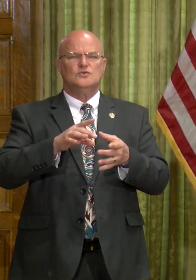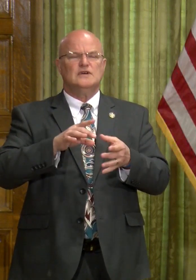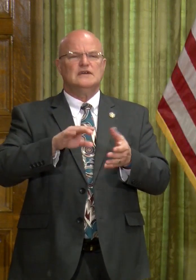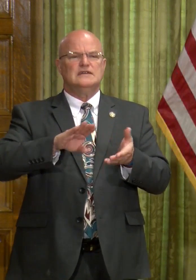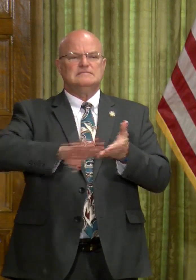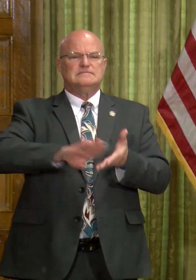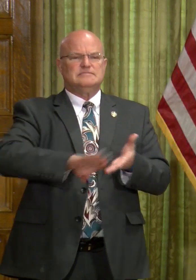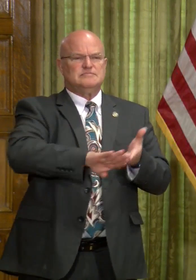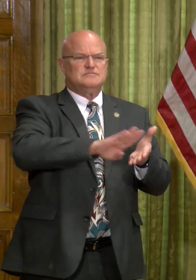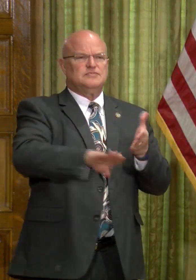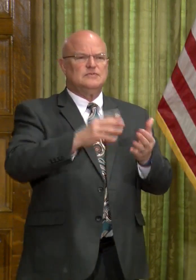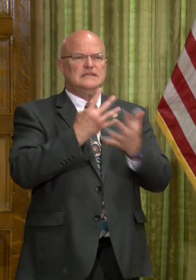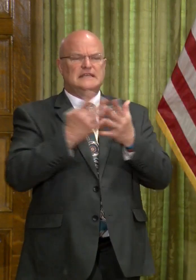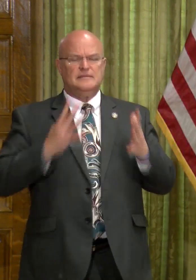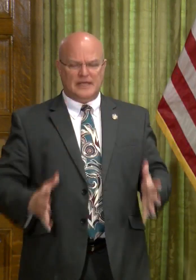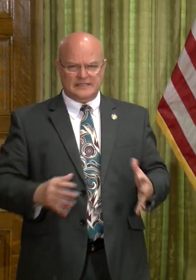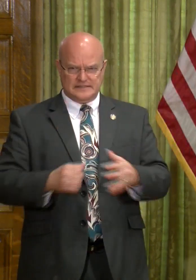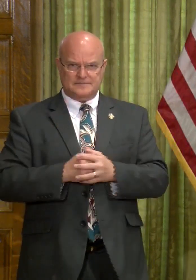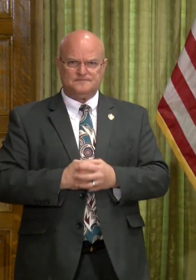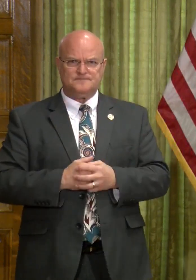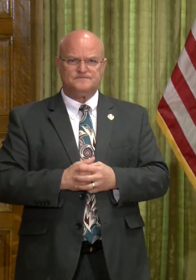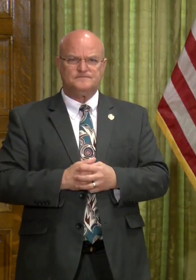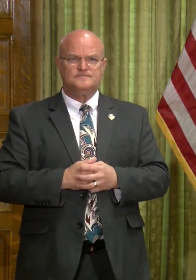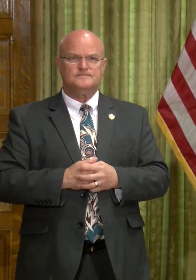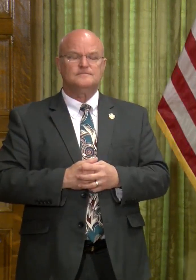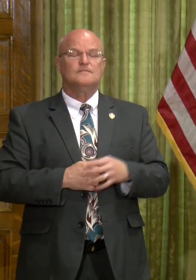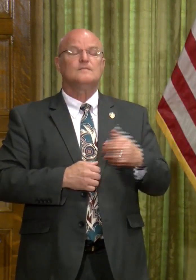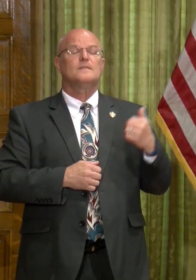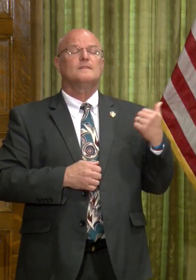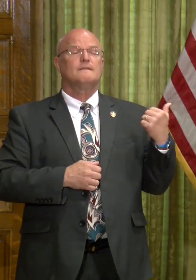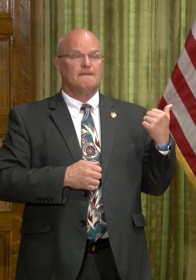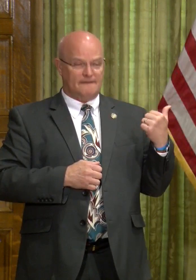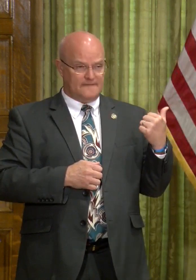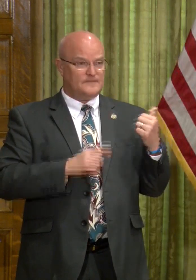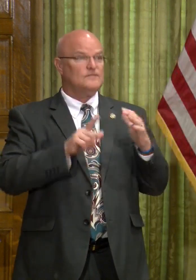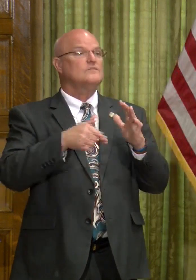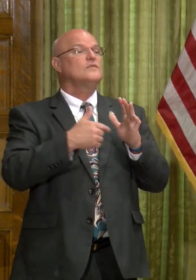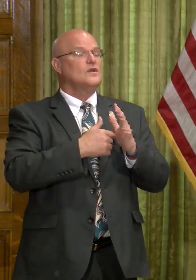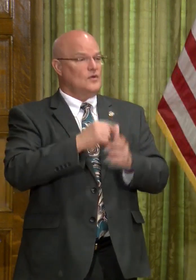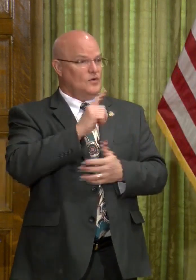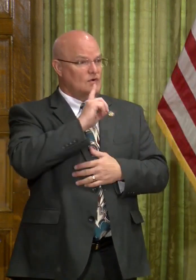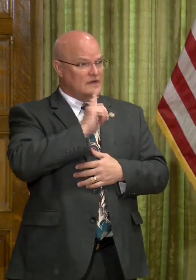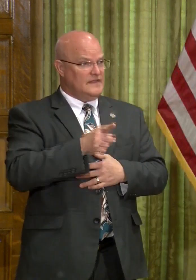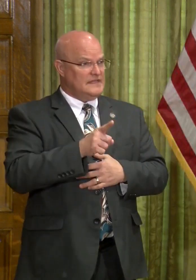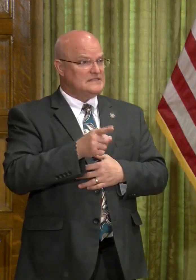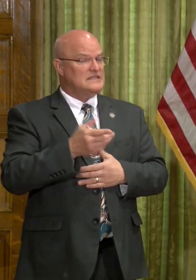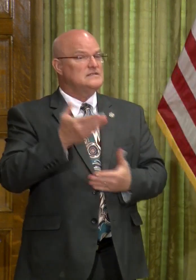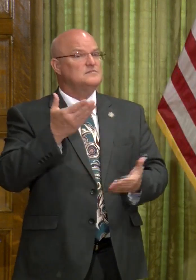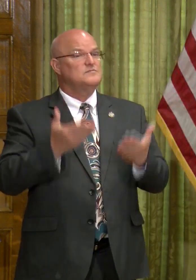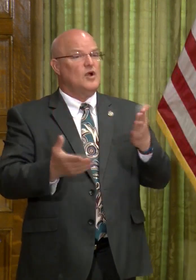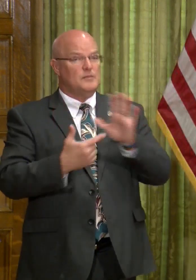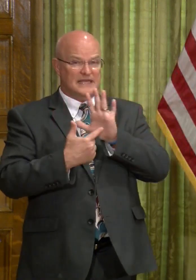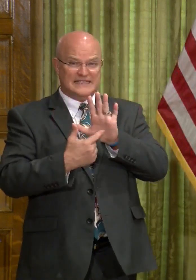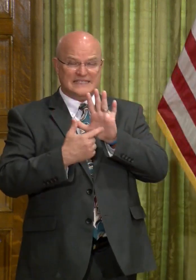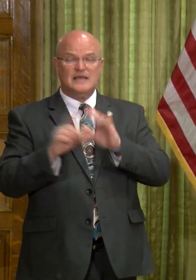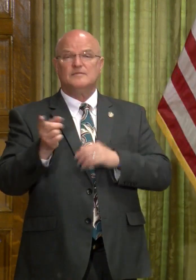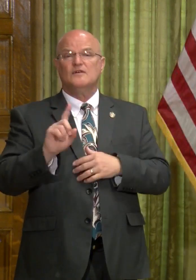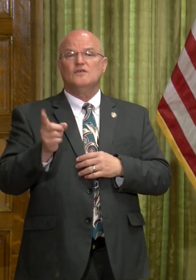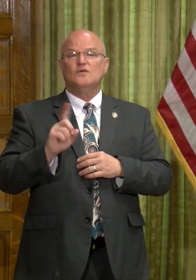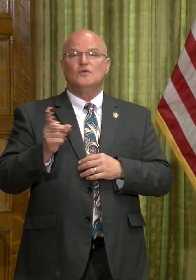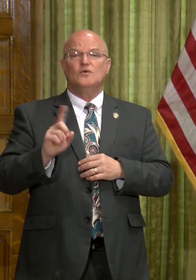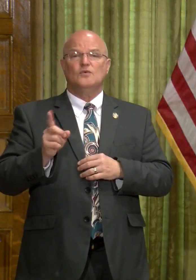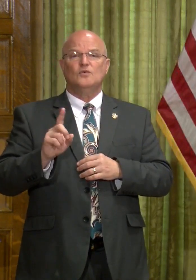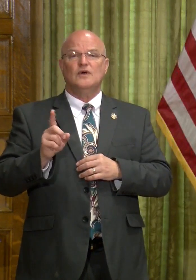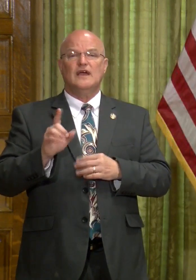of inmates. Well, this, this is, uh, probably an example of where,